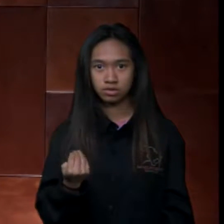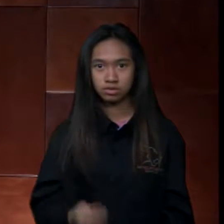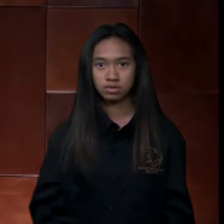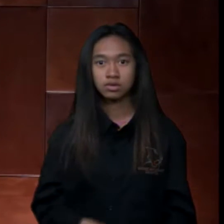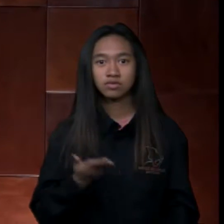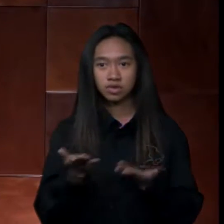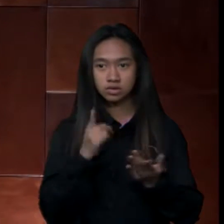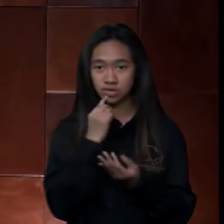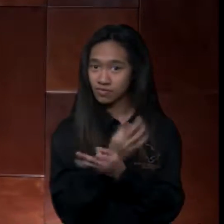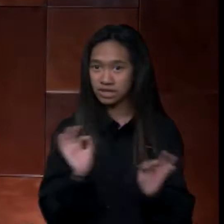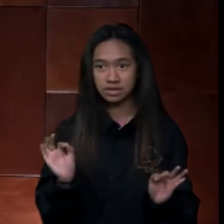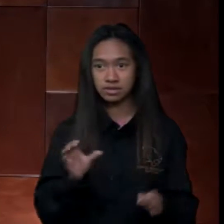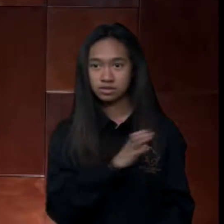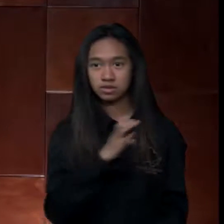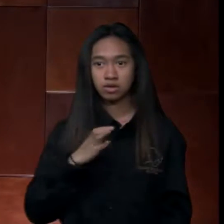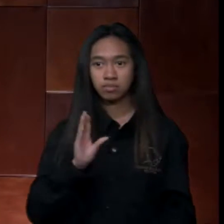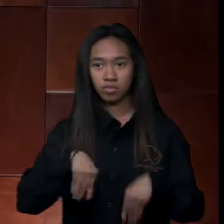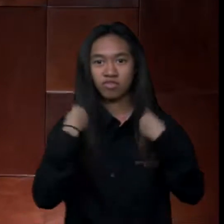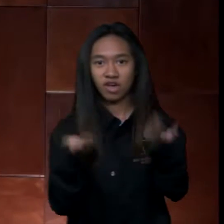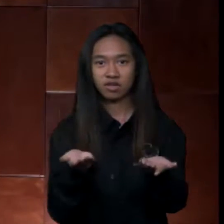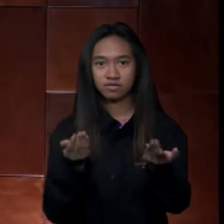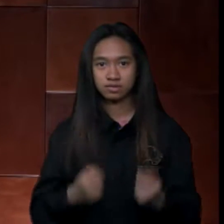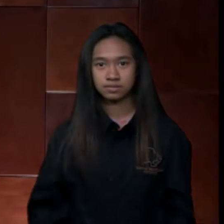to you as a gift from our Student Council.